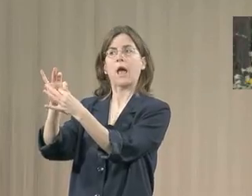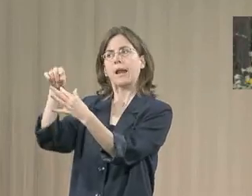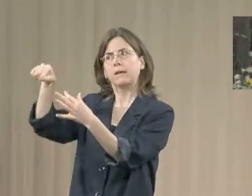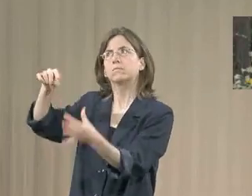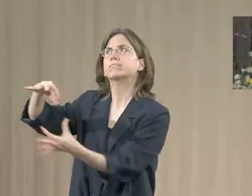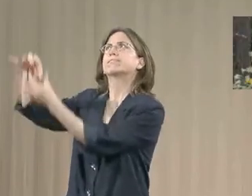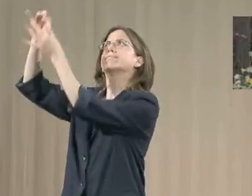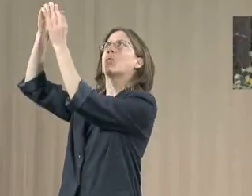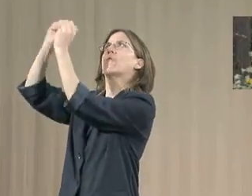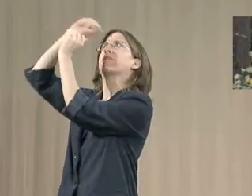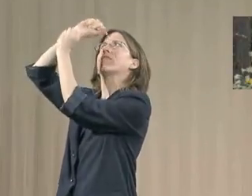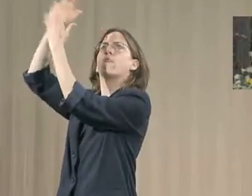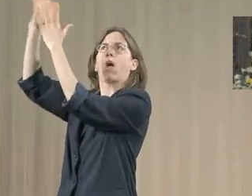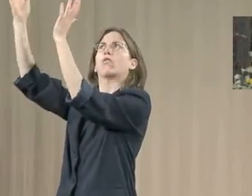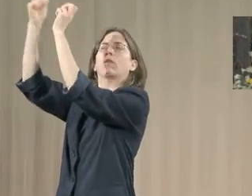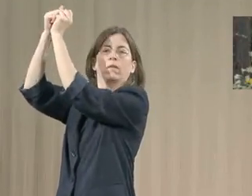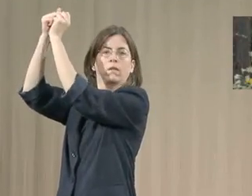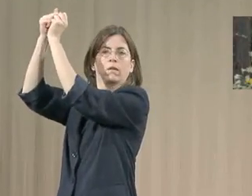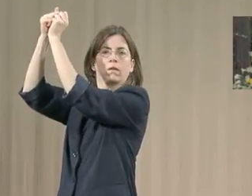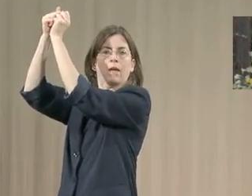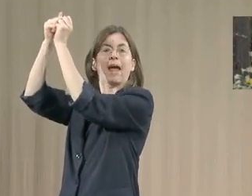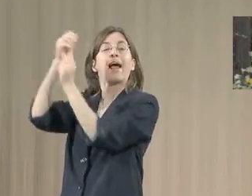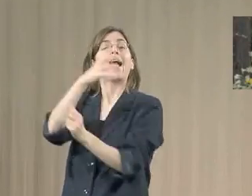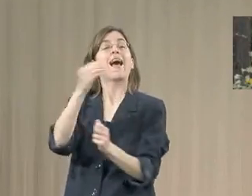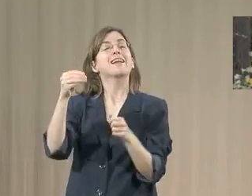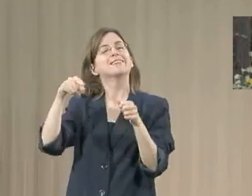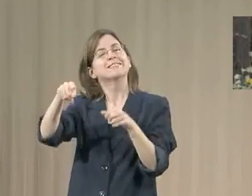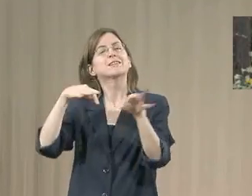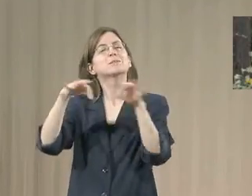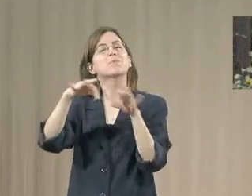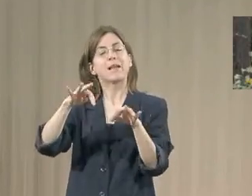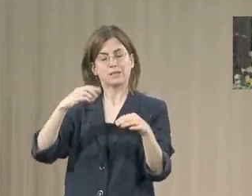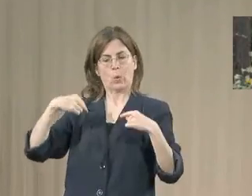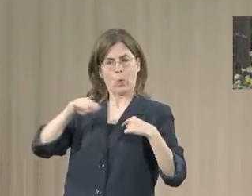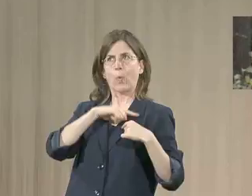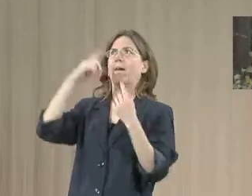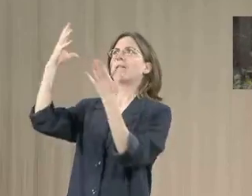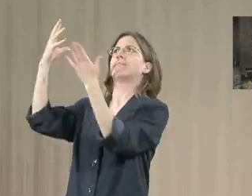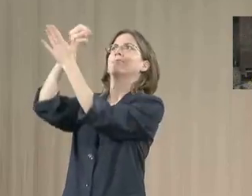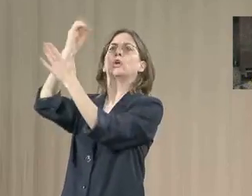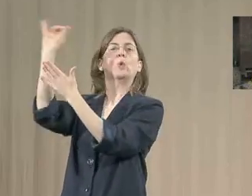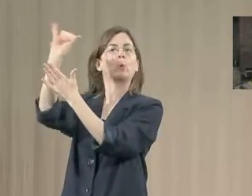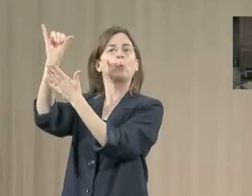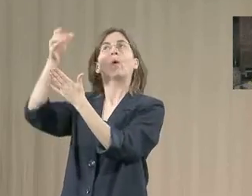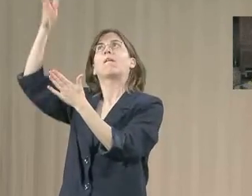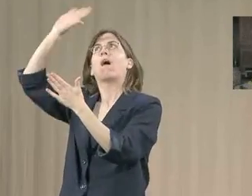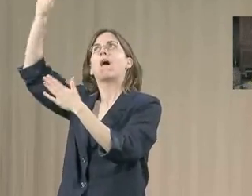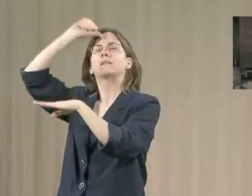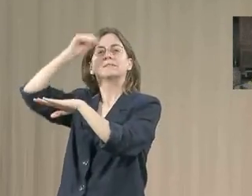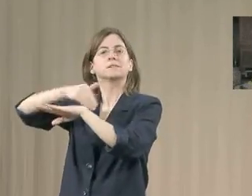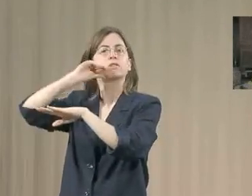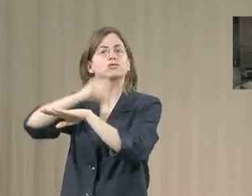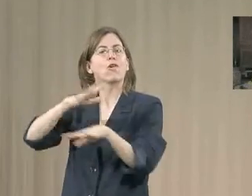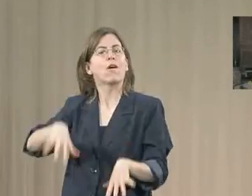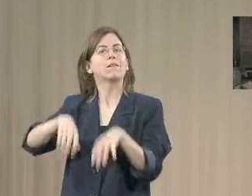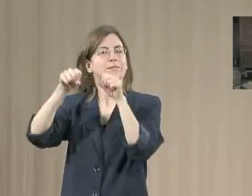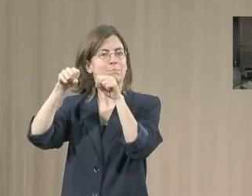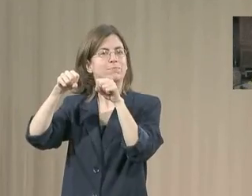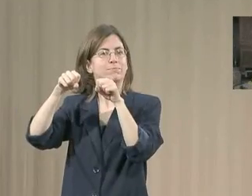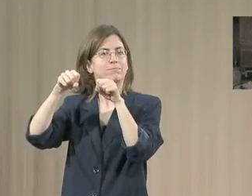in the divine life as adopted sons and daughters of God. The gospel for the sixth Sunday of